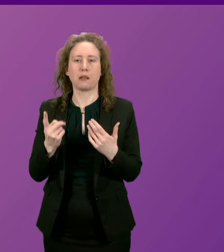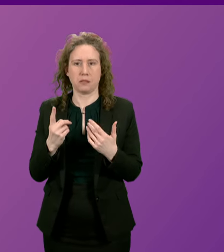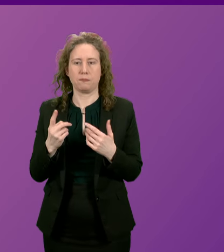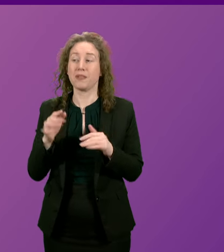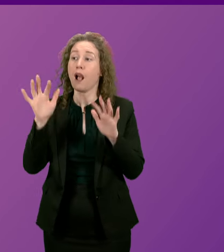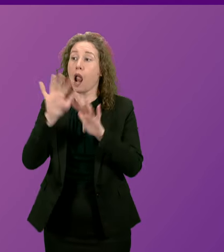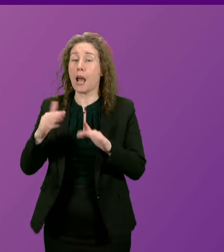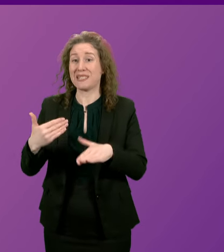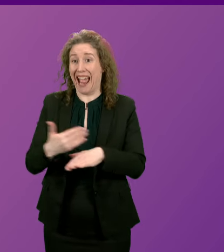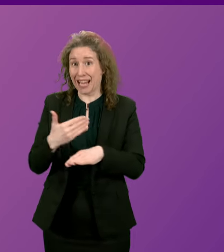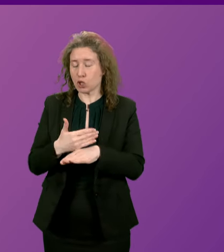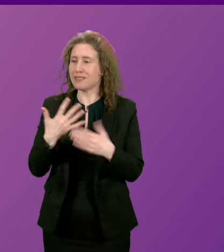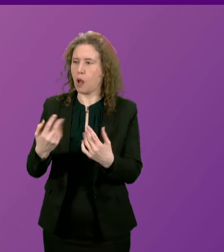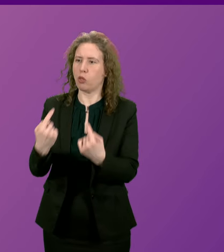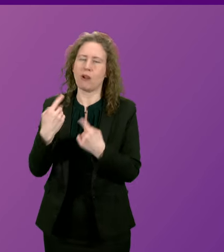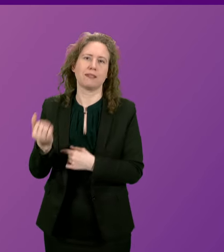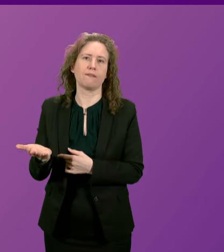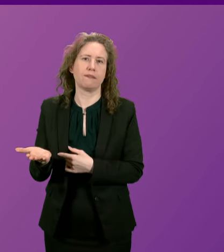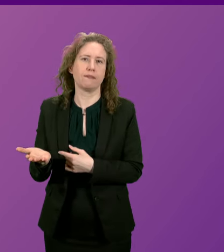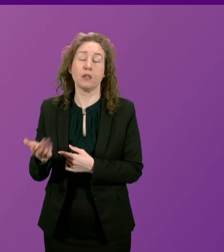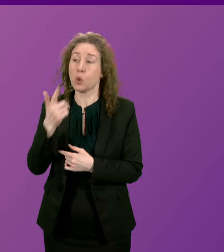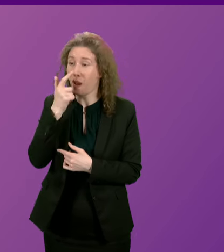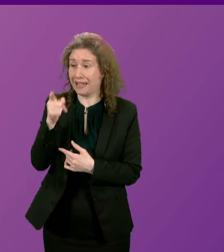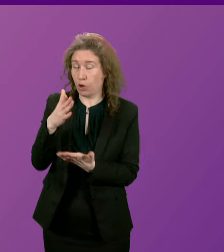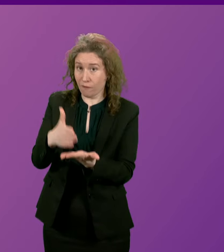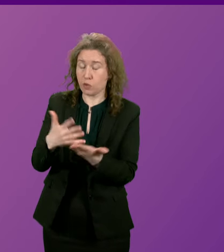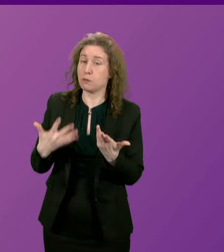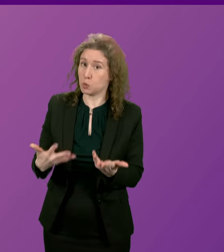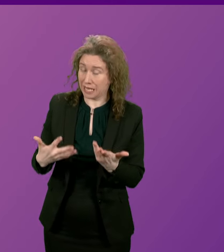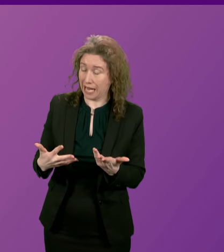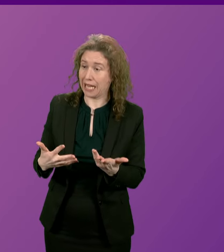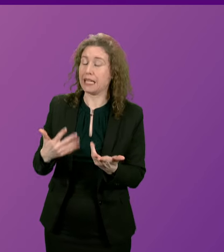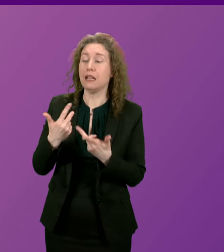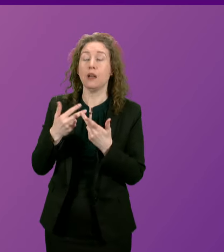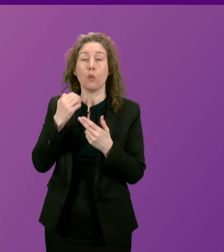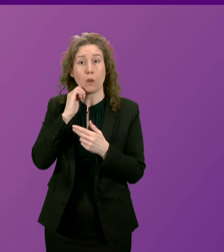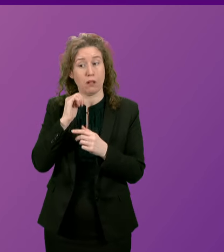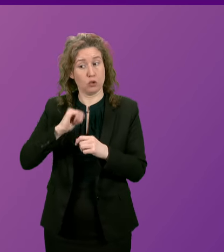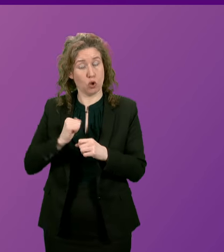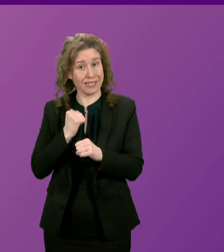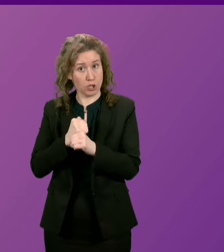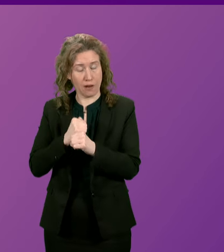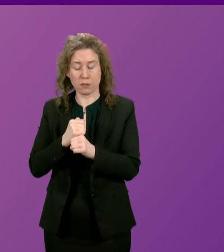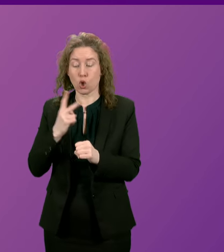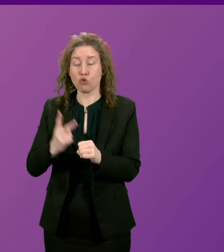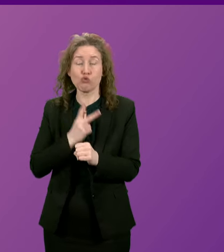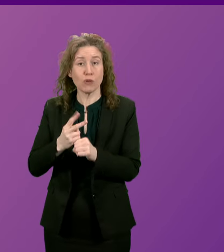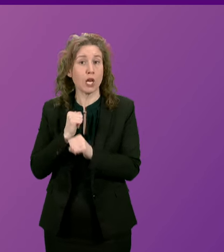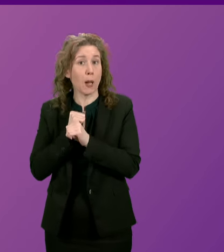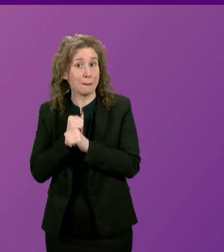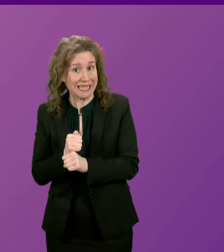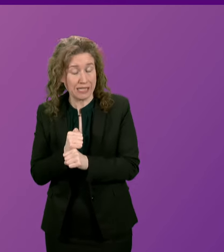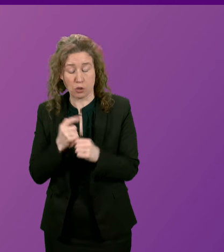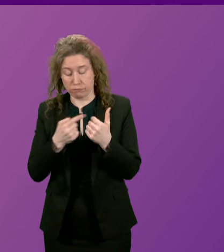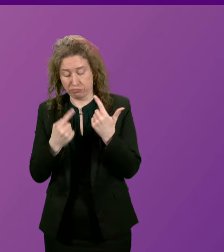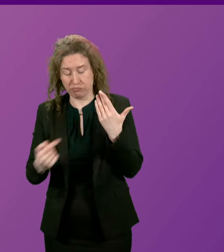Climate action is now under threat. So can he confirm to me today if the Scottish government will recommit to the package of